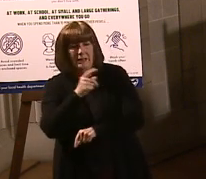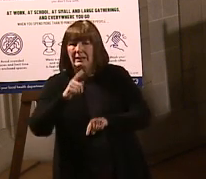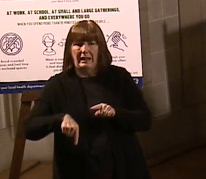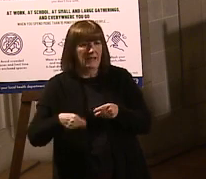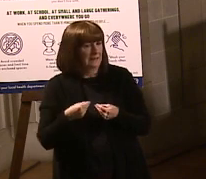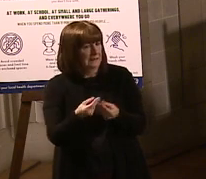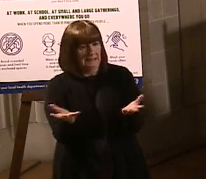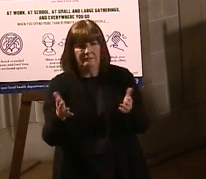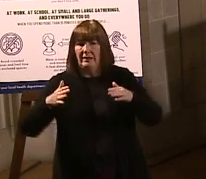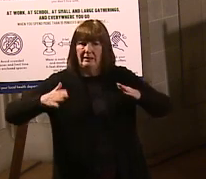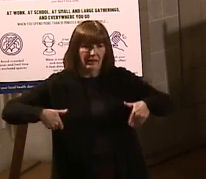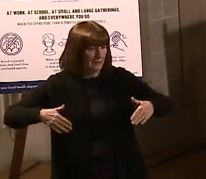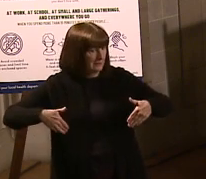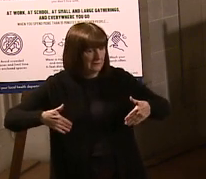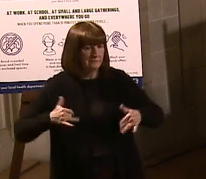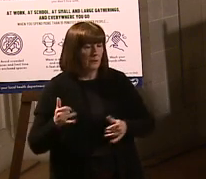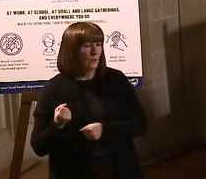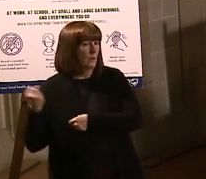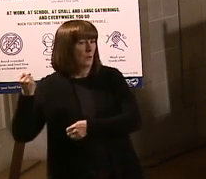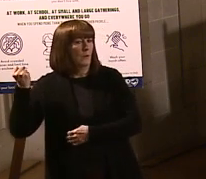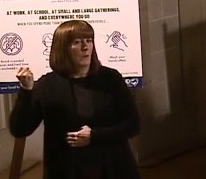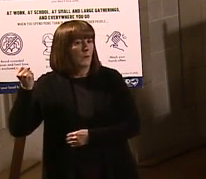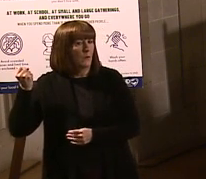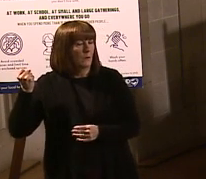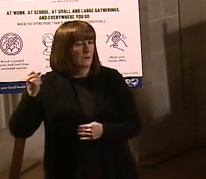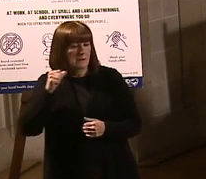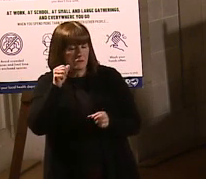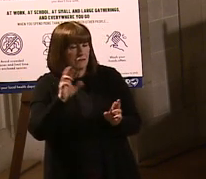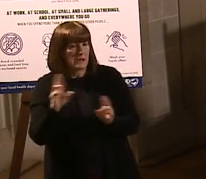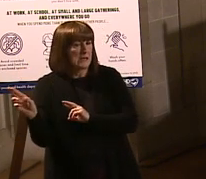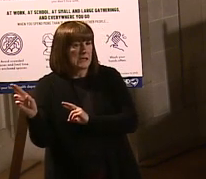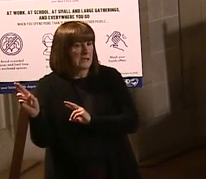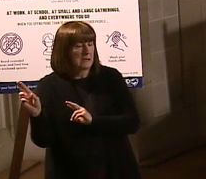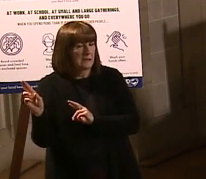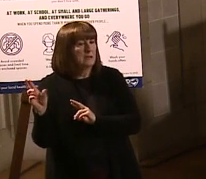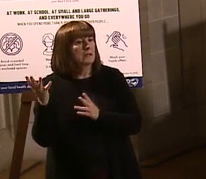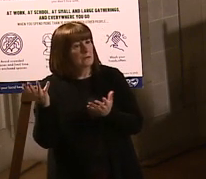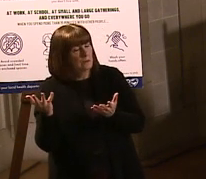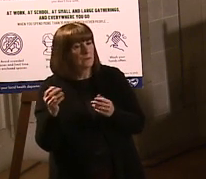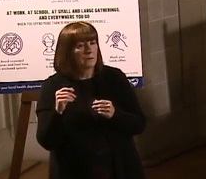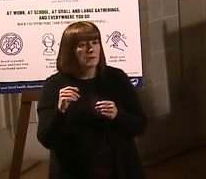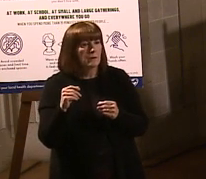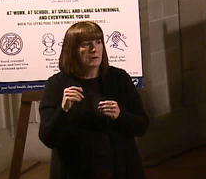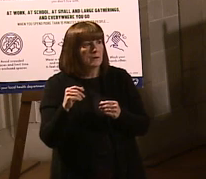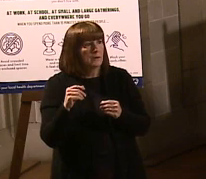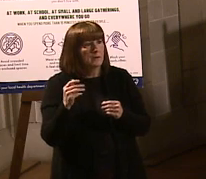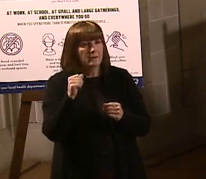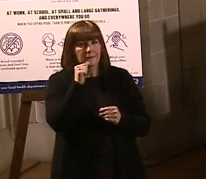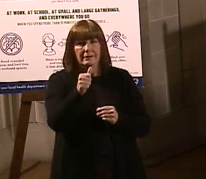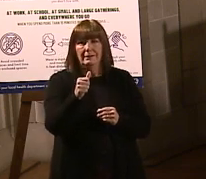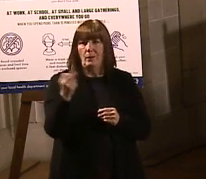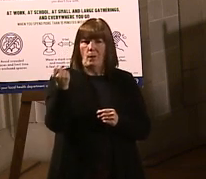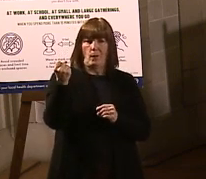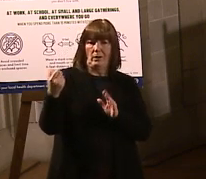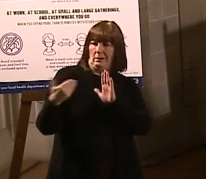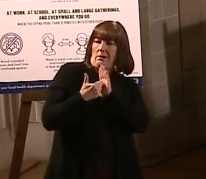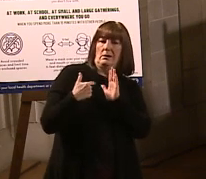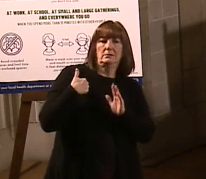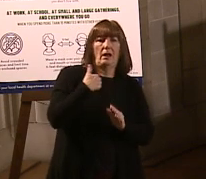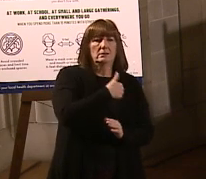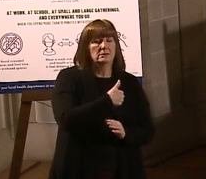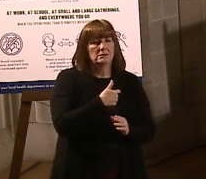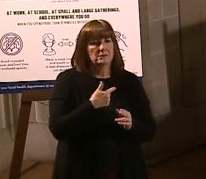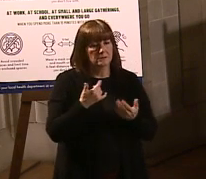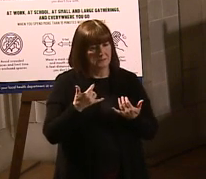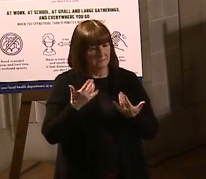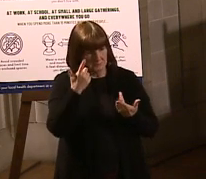that would, you know, not be able to be deployed, so we don't think that should be held against us that we can't put second